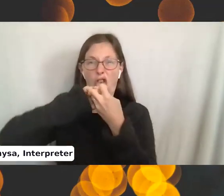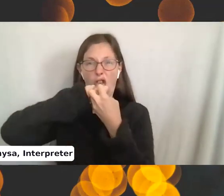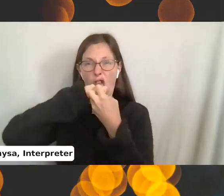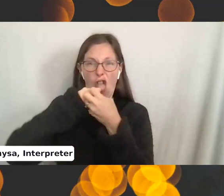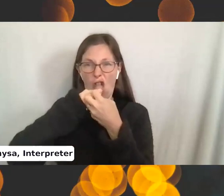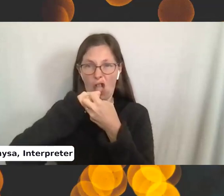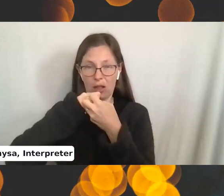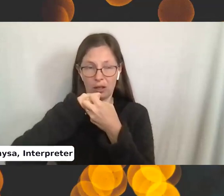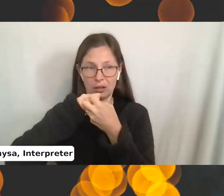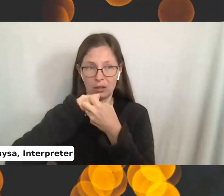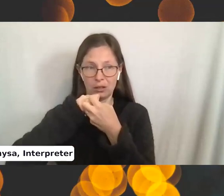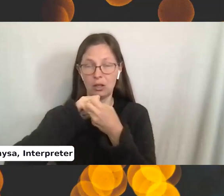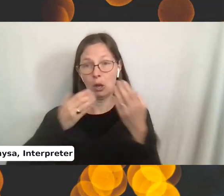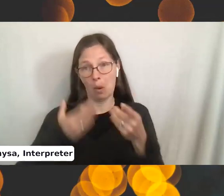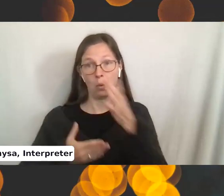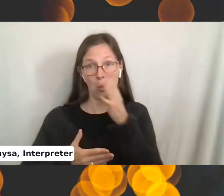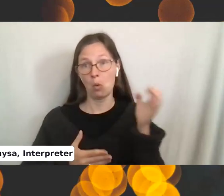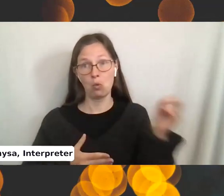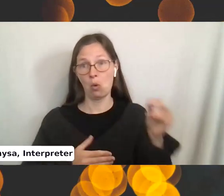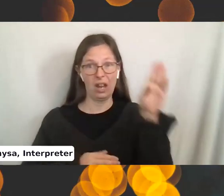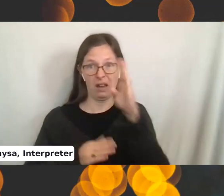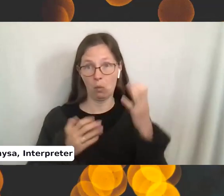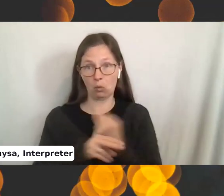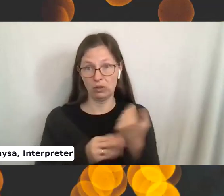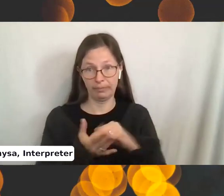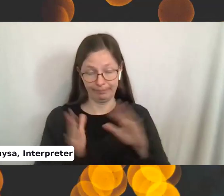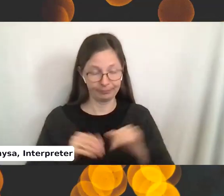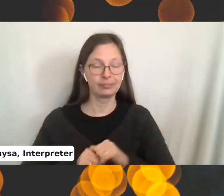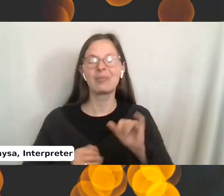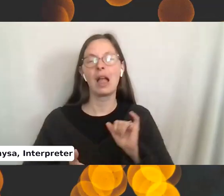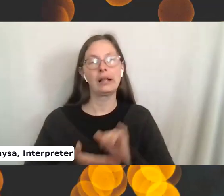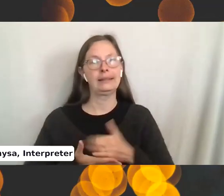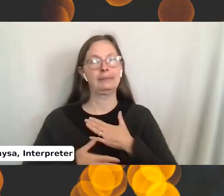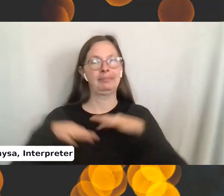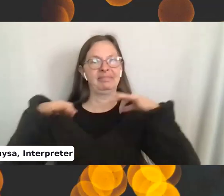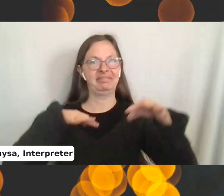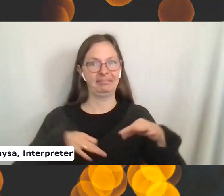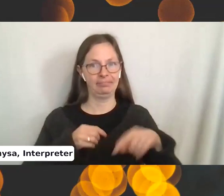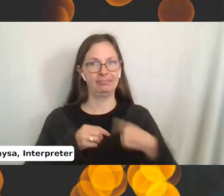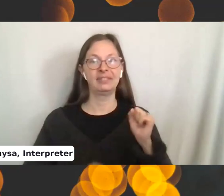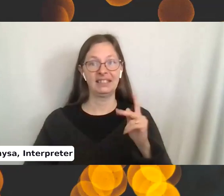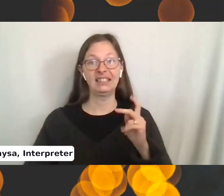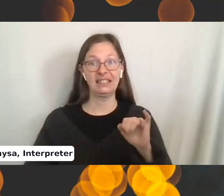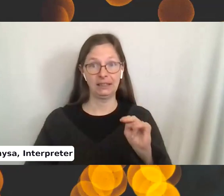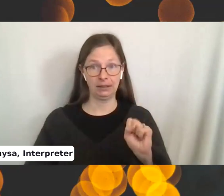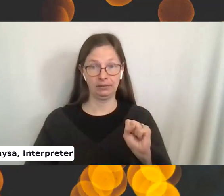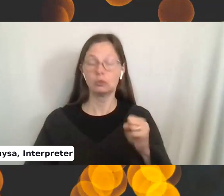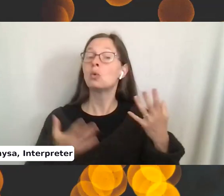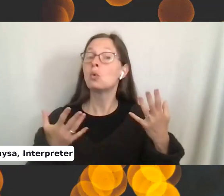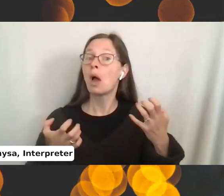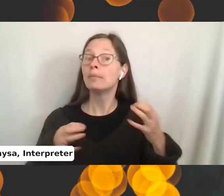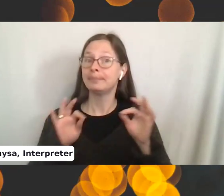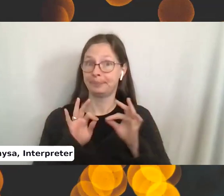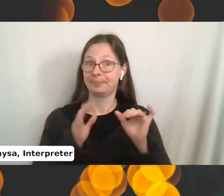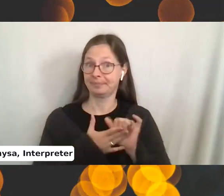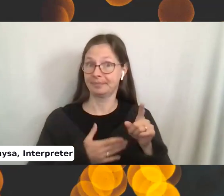and probably never want to knit it again. So that is my little spiel on skeins. And you're going to want one of these. This